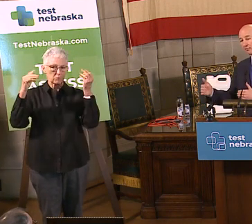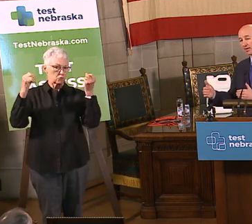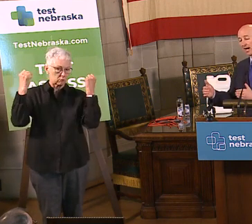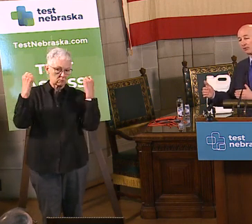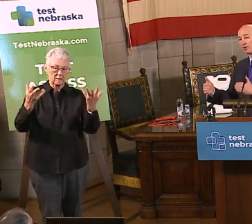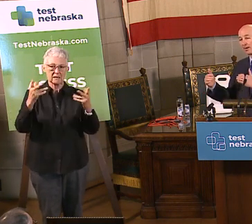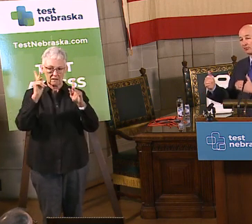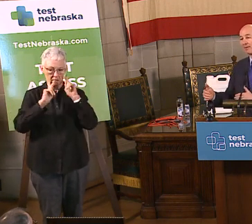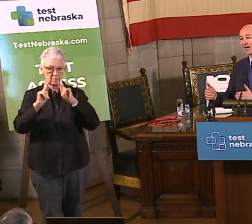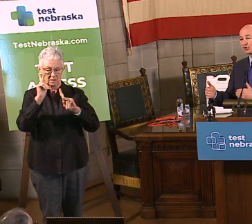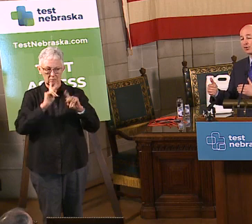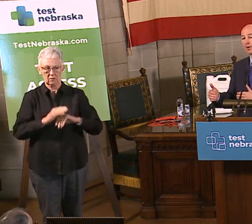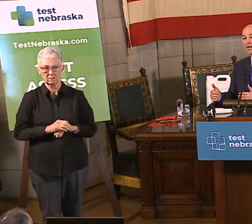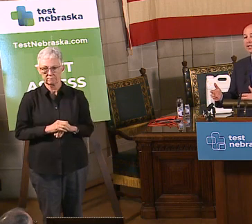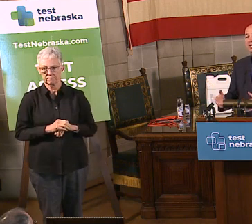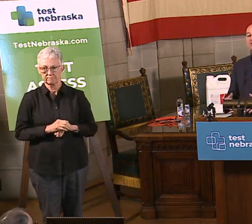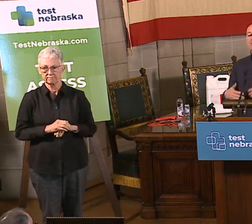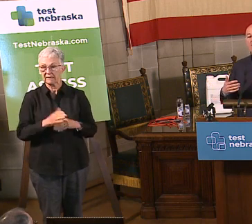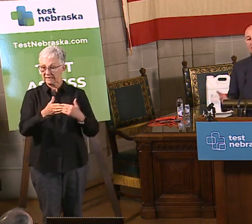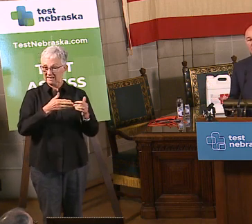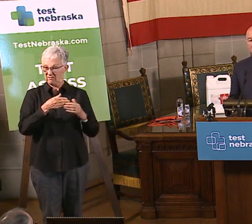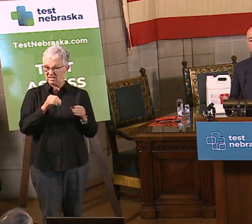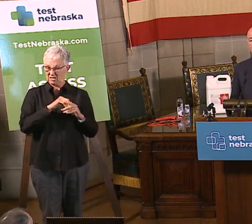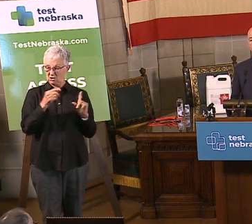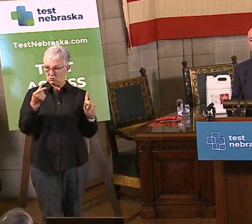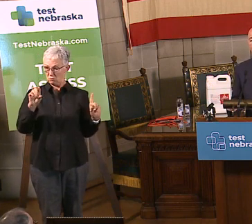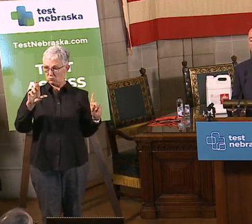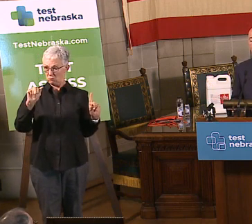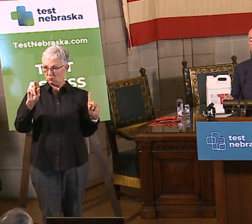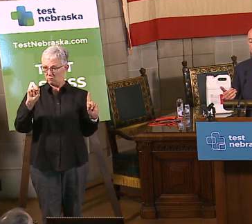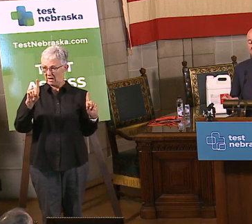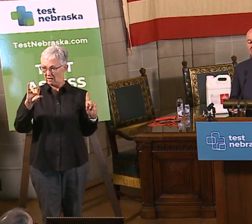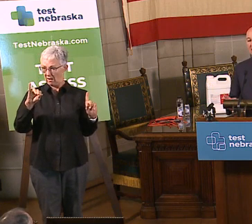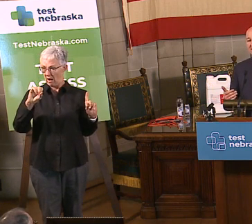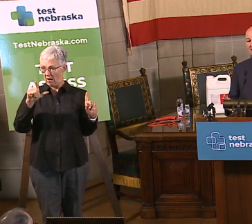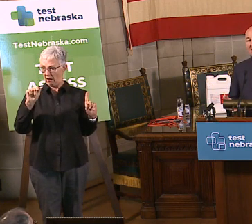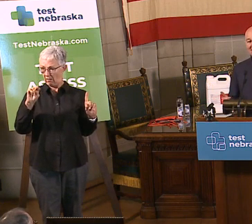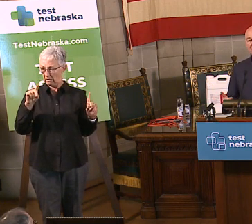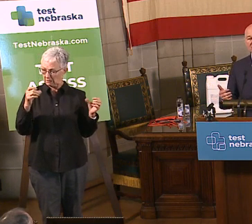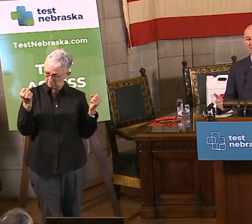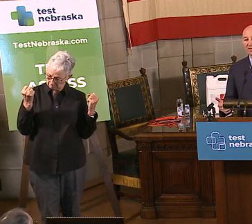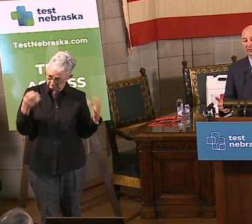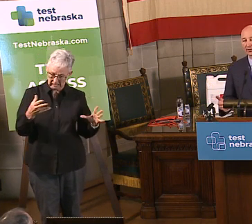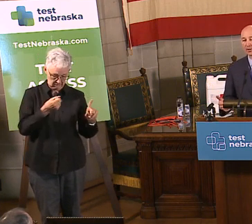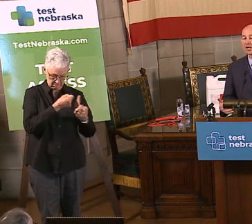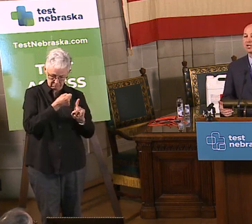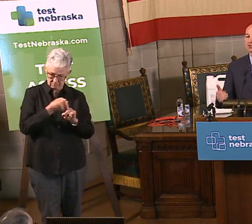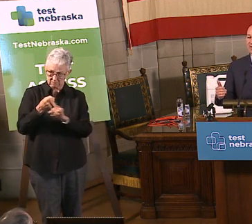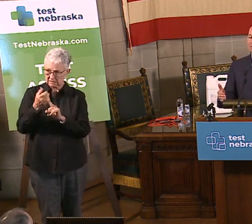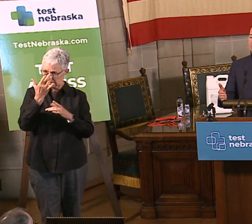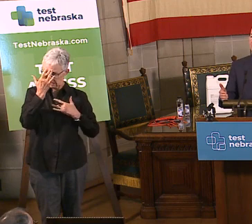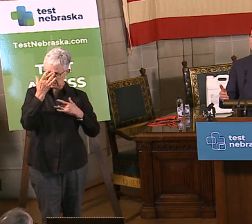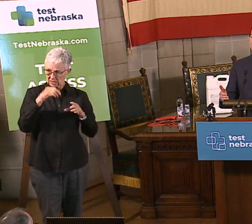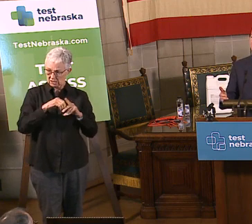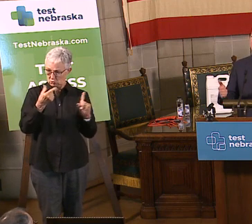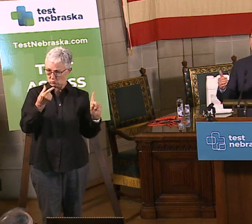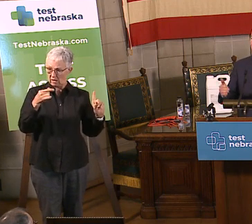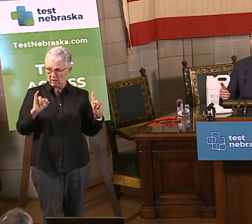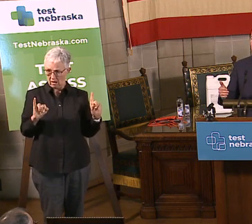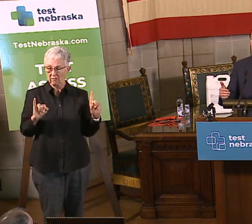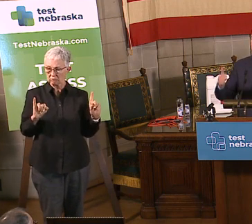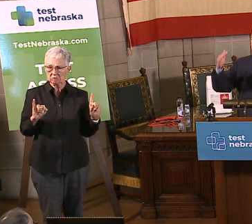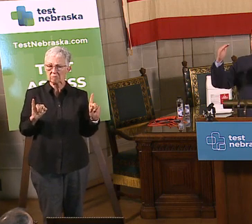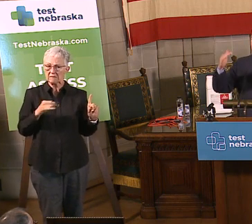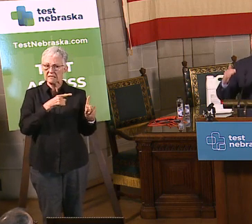hotspots like Grand Island, we've been able to manage it in a way so that everybody who's needed it has had access to that ventilator. So that's what it means to